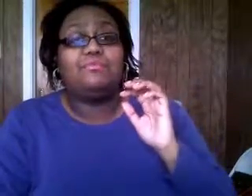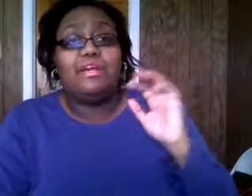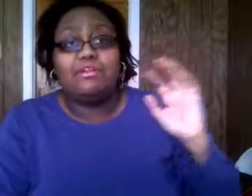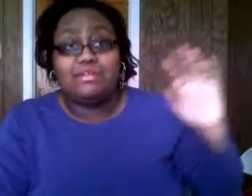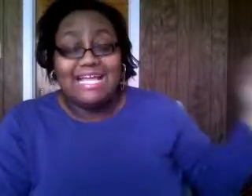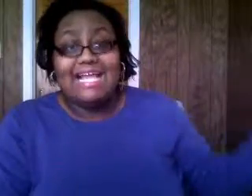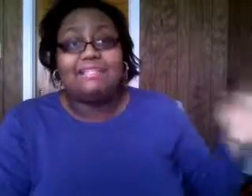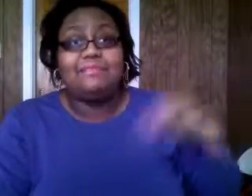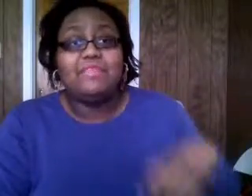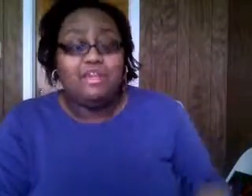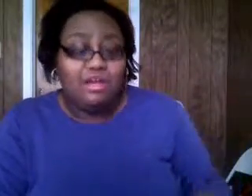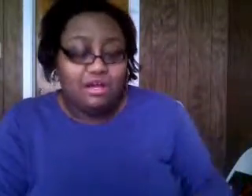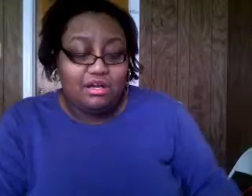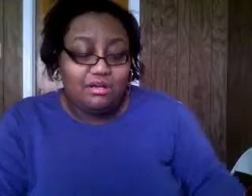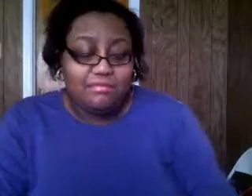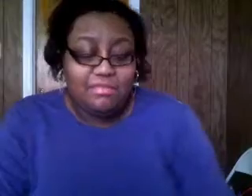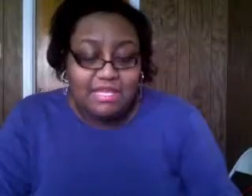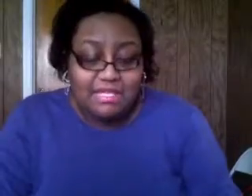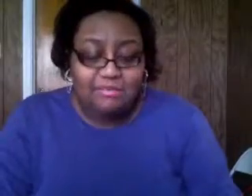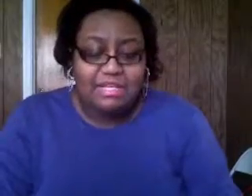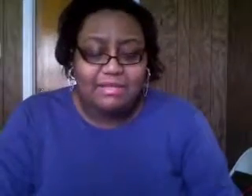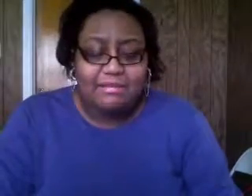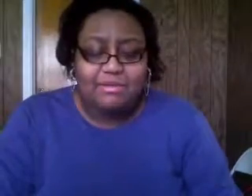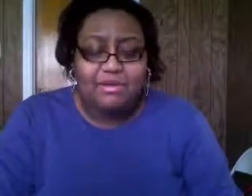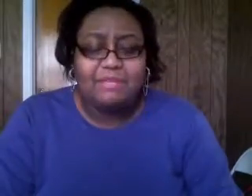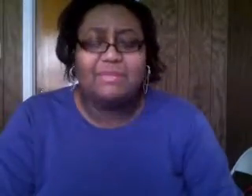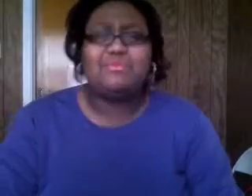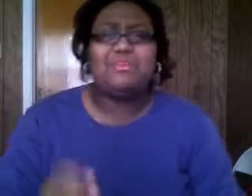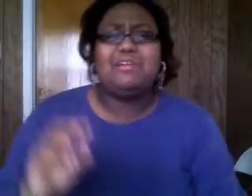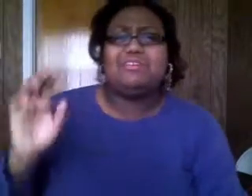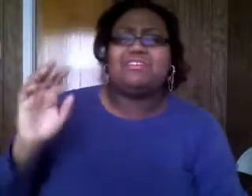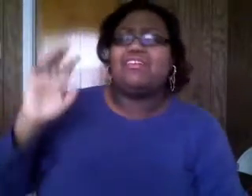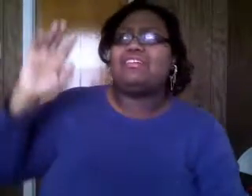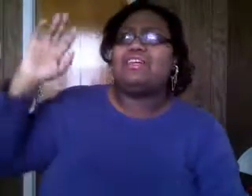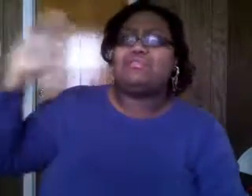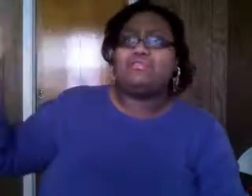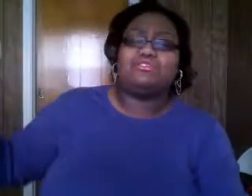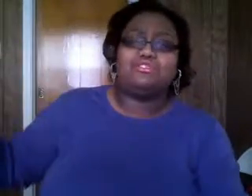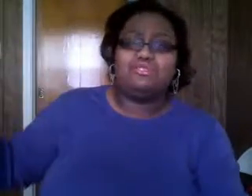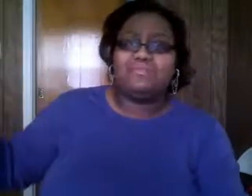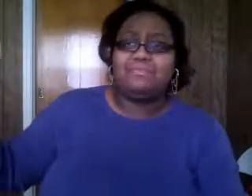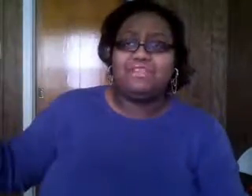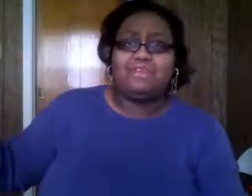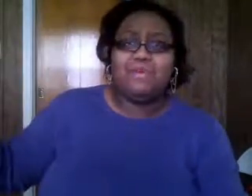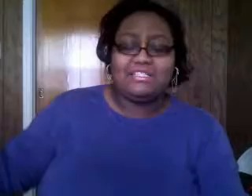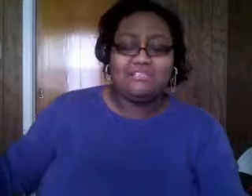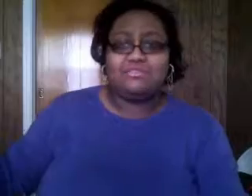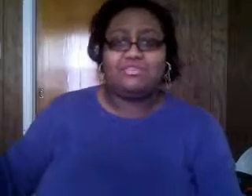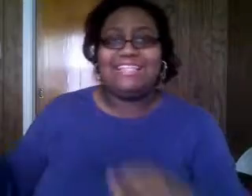way across the alley um and they were like kind of partying but it was weird because our neighbors across the street who actually live across the they